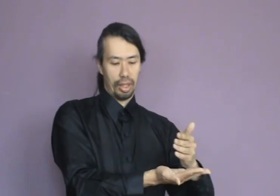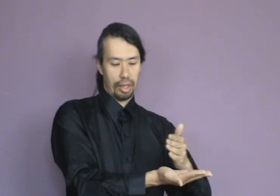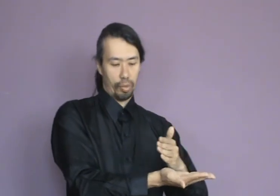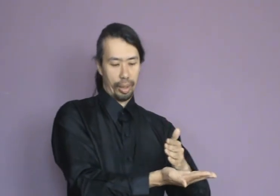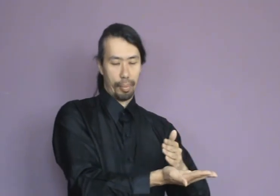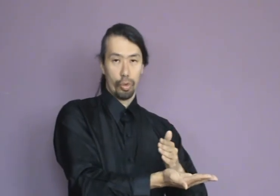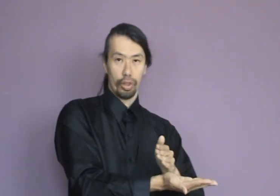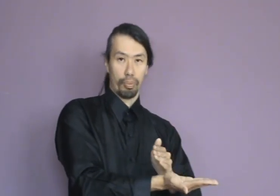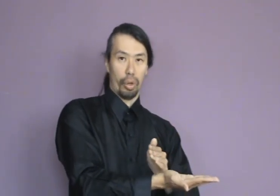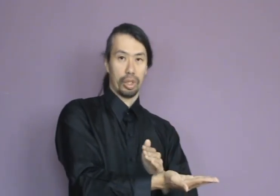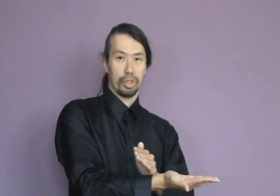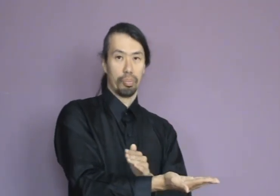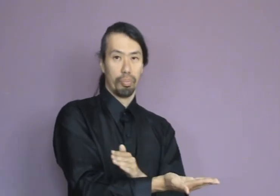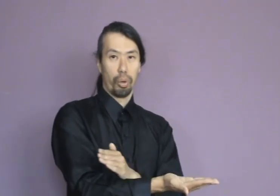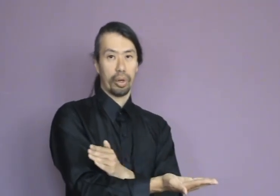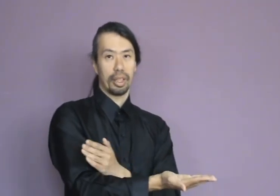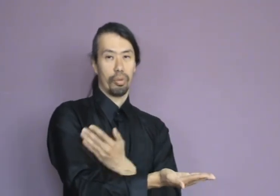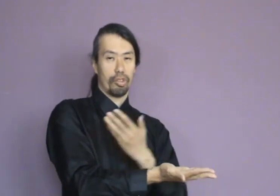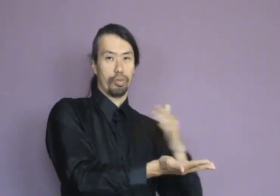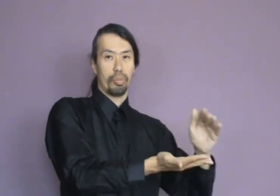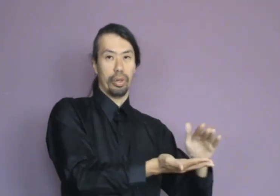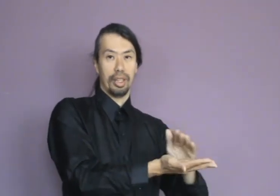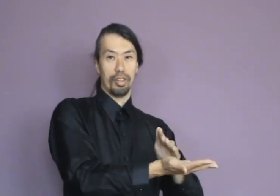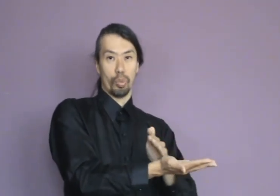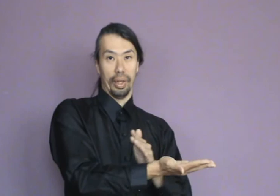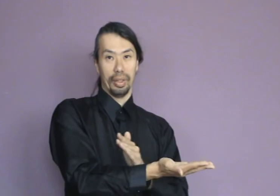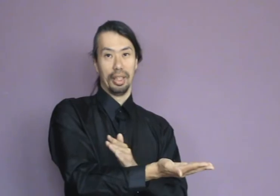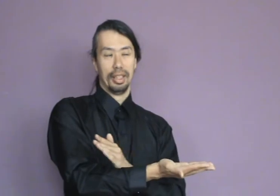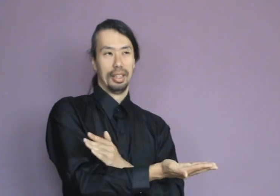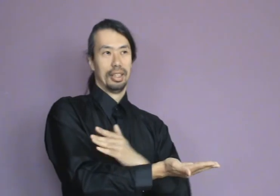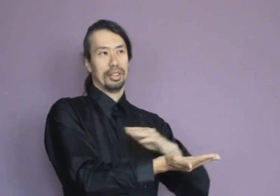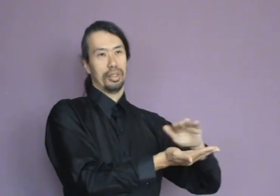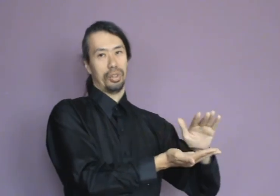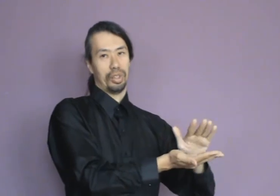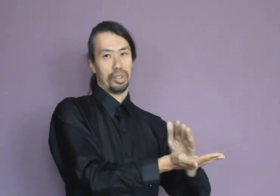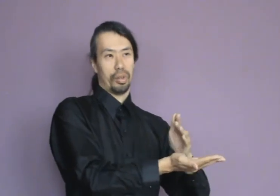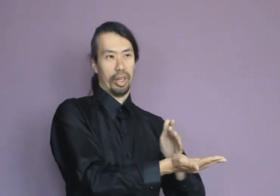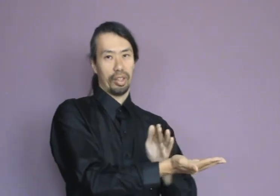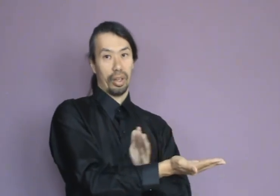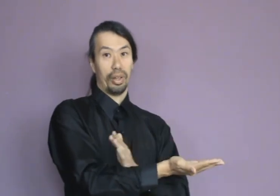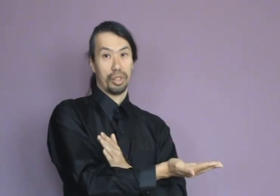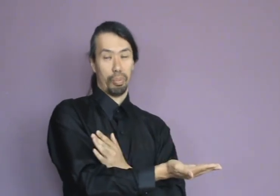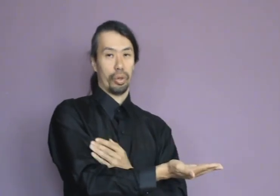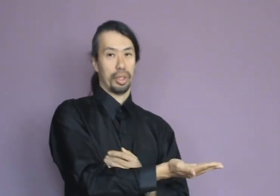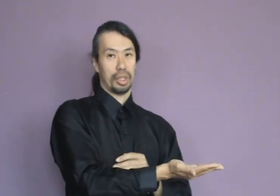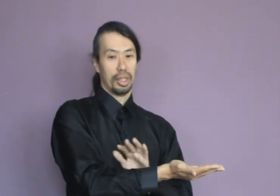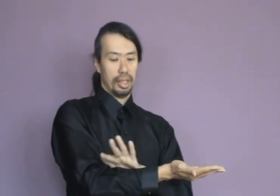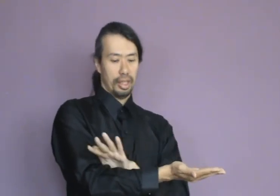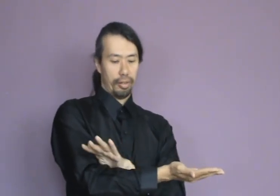then in a way by moving the blockage, you're blocking the rest of the meridian as well. So you're just creating a larger blockage. If